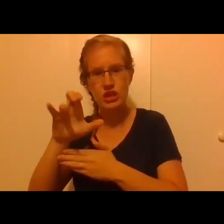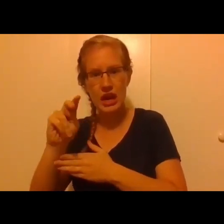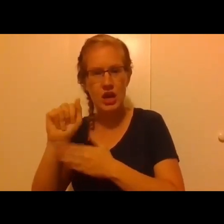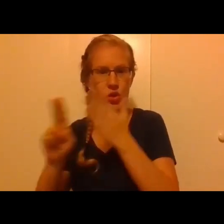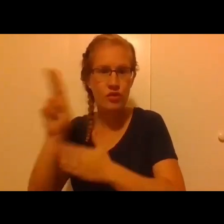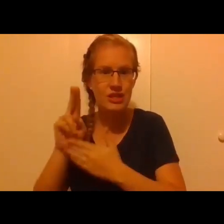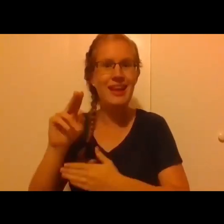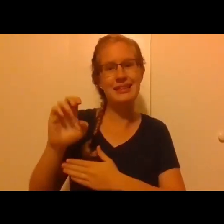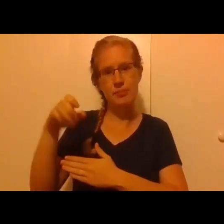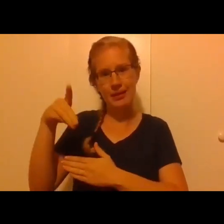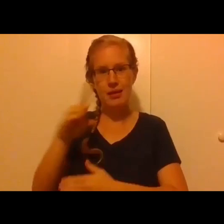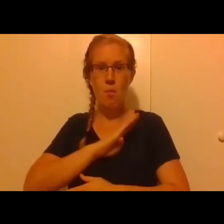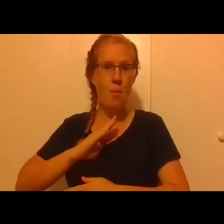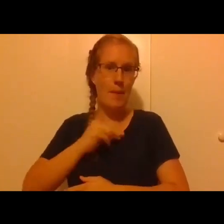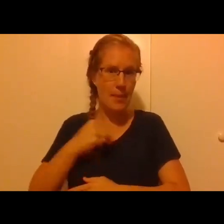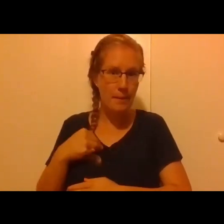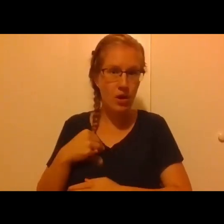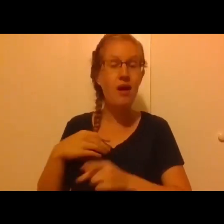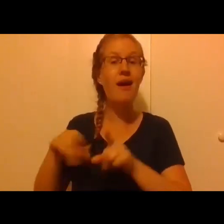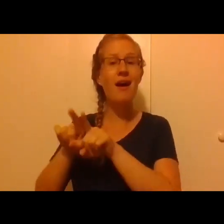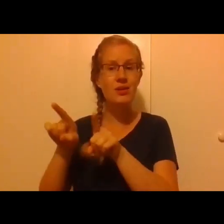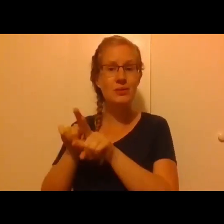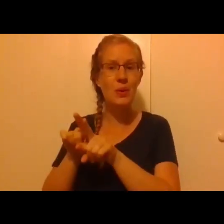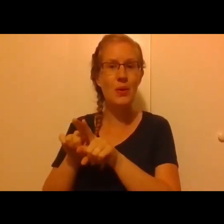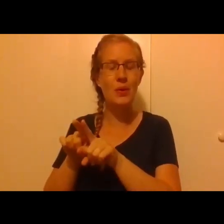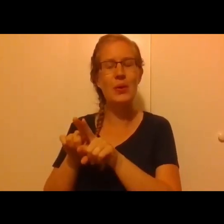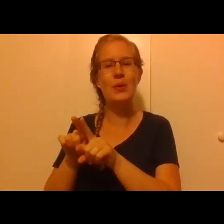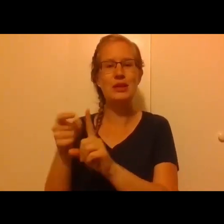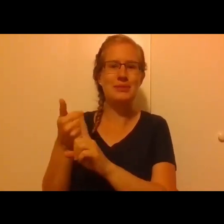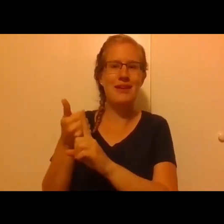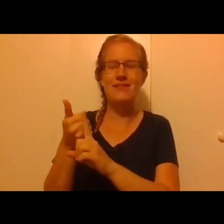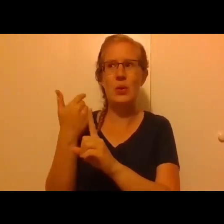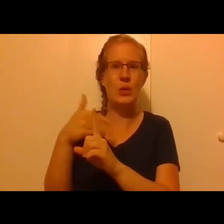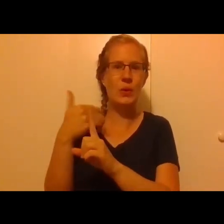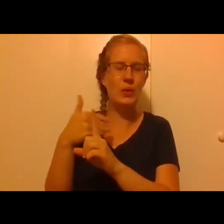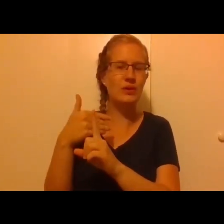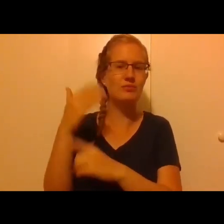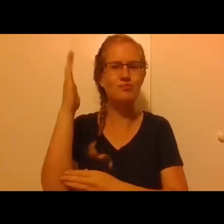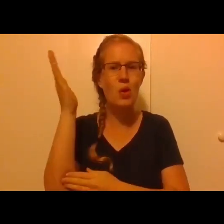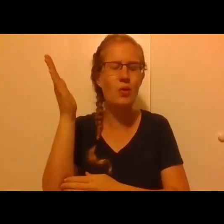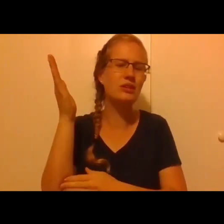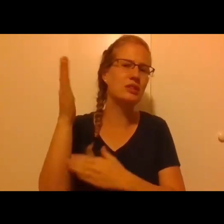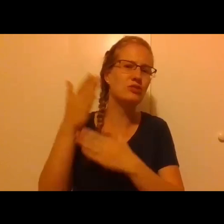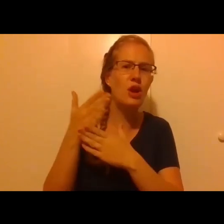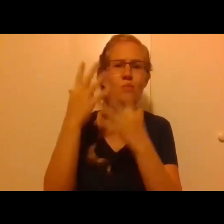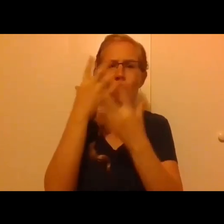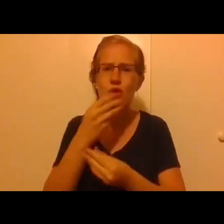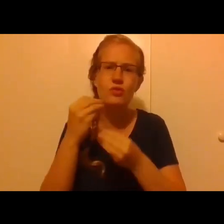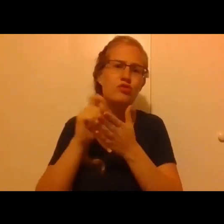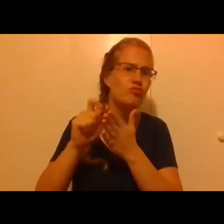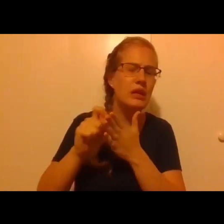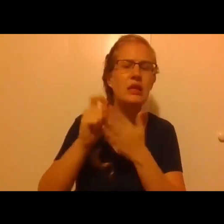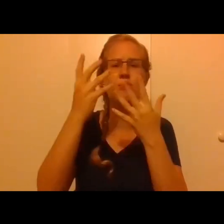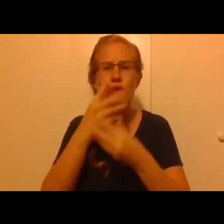NCPD board member, and also someone who has spoken beautifully and poignantly and written beautifully